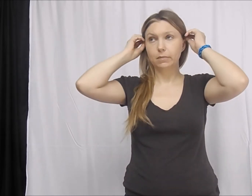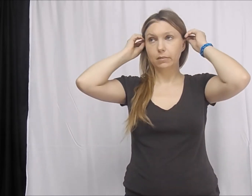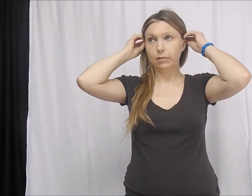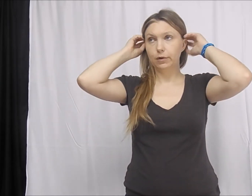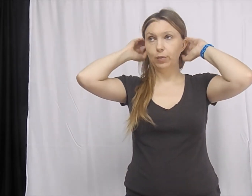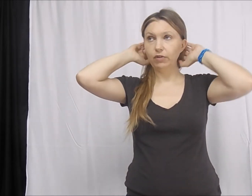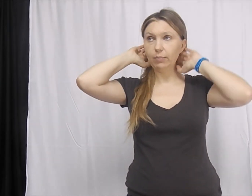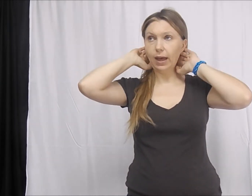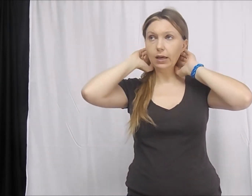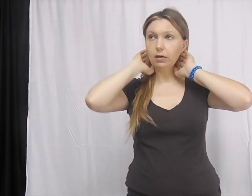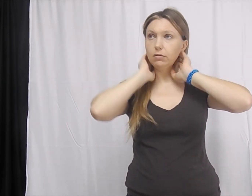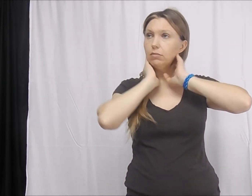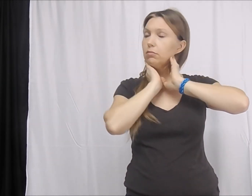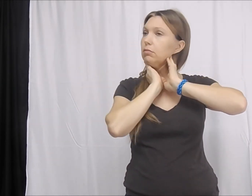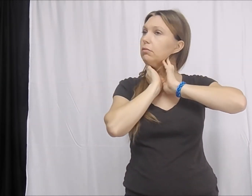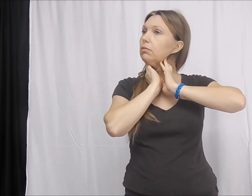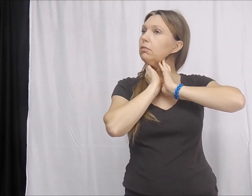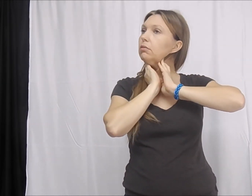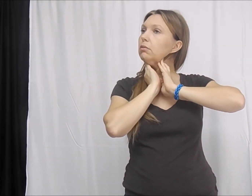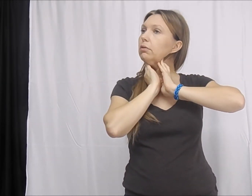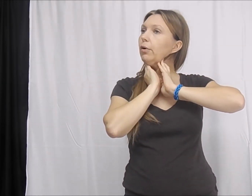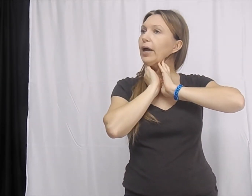You'll be right back? Okay.